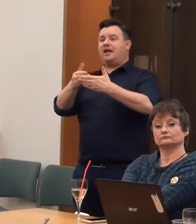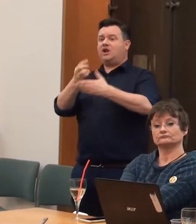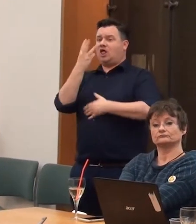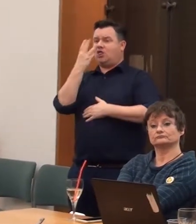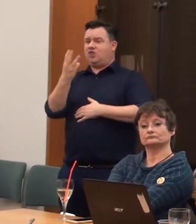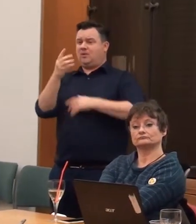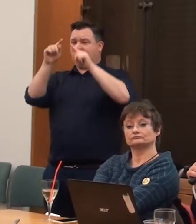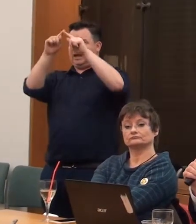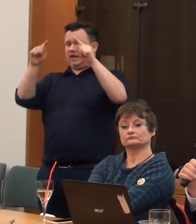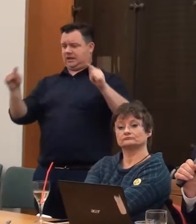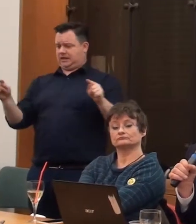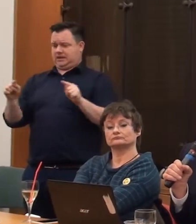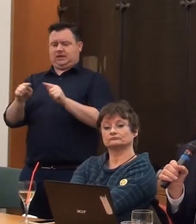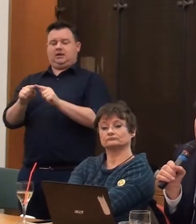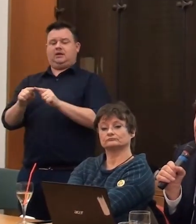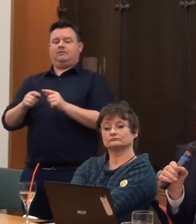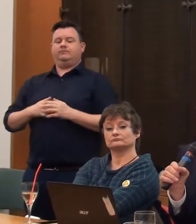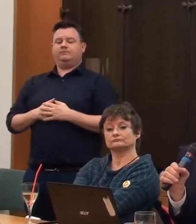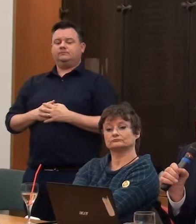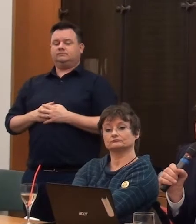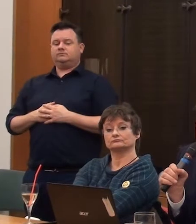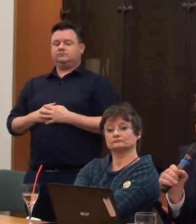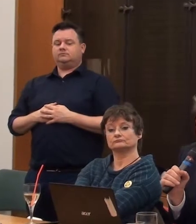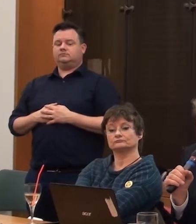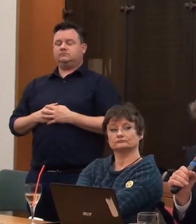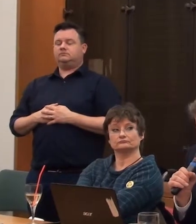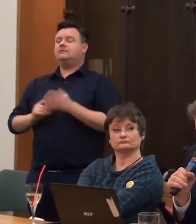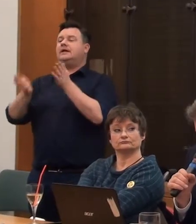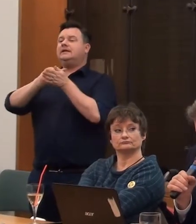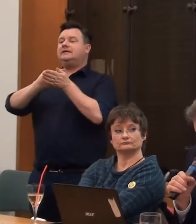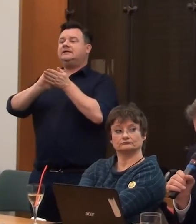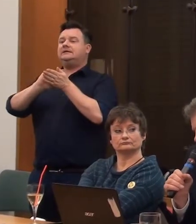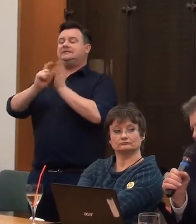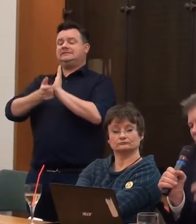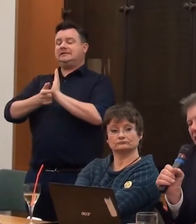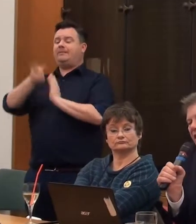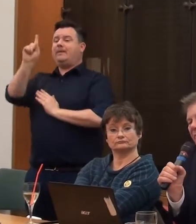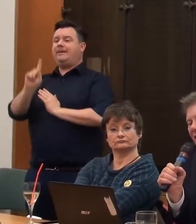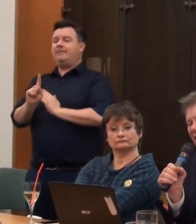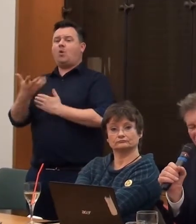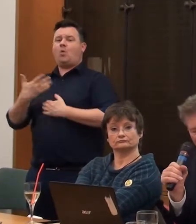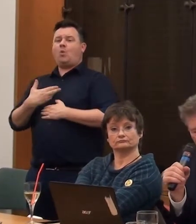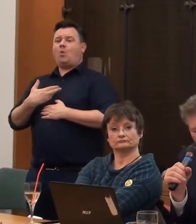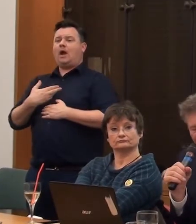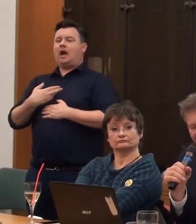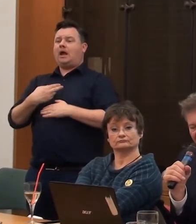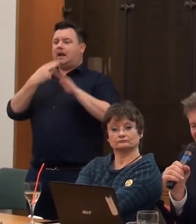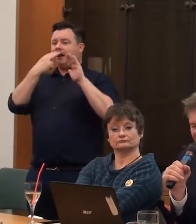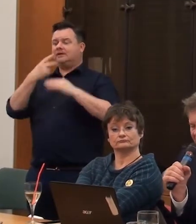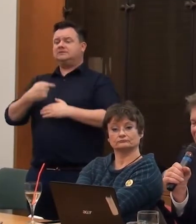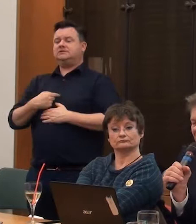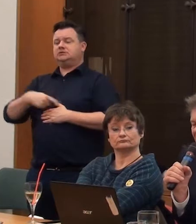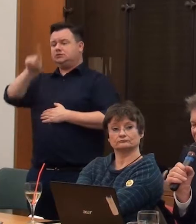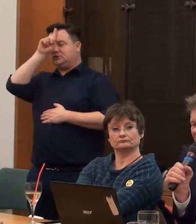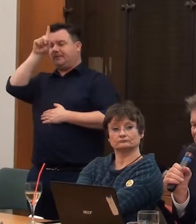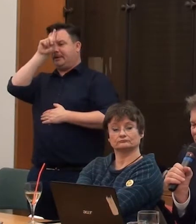in the frame there, but the disabled people in Nazi Germany had to wear a black triangle inverted